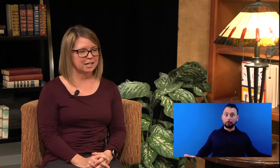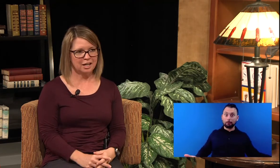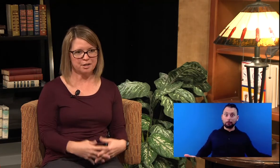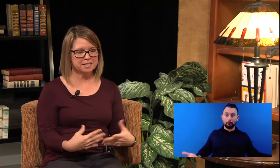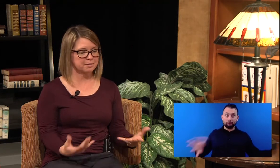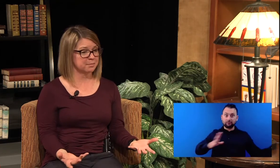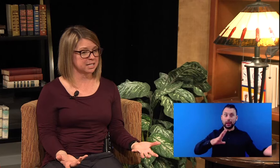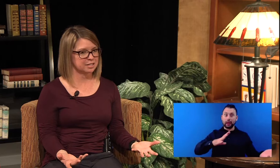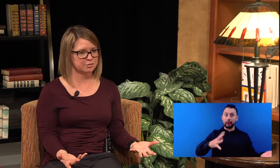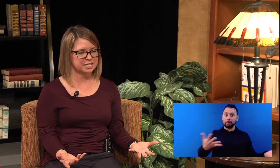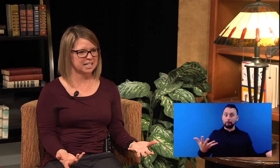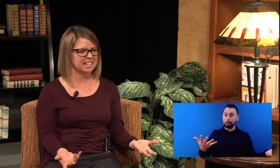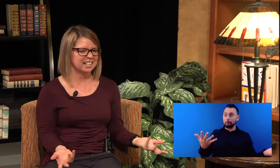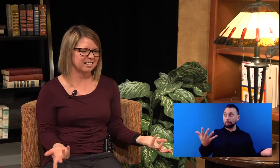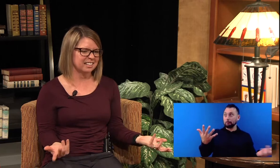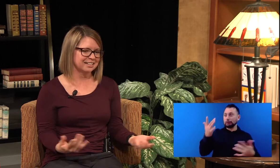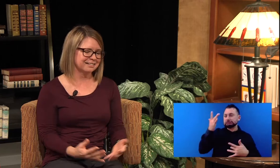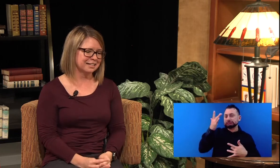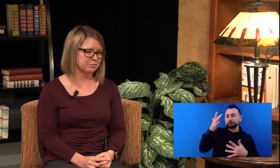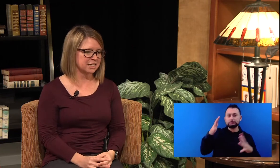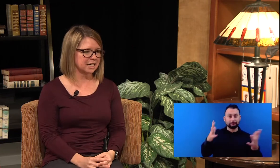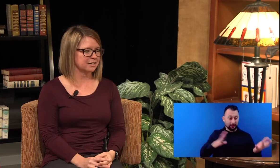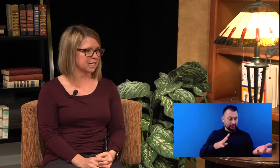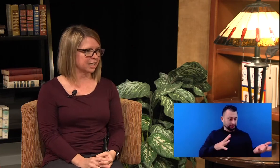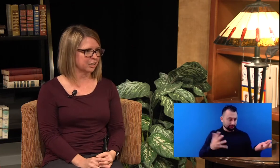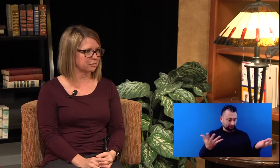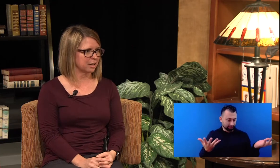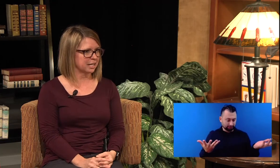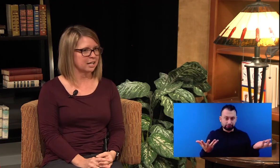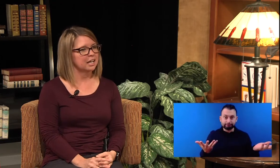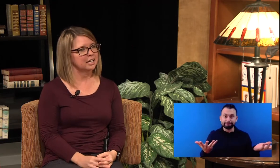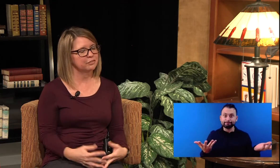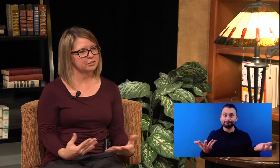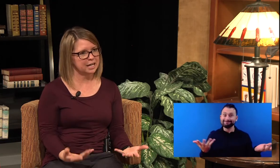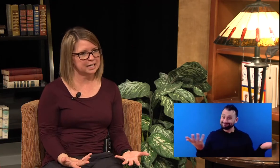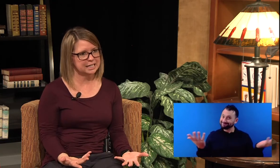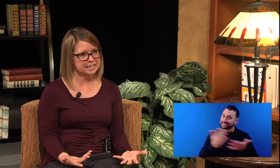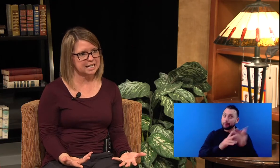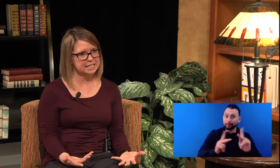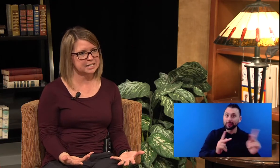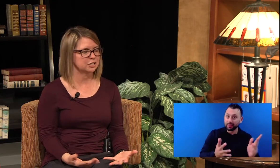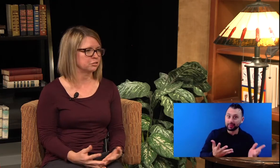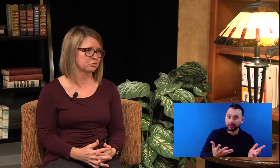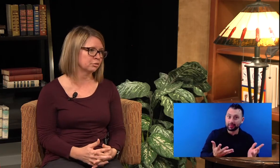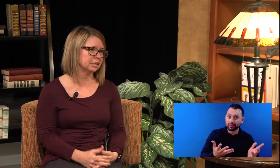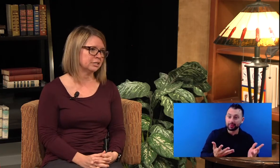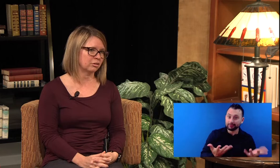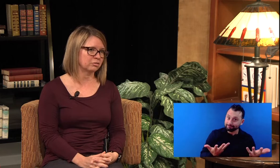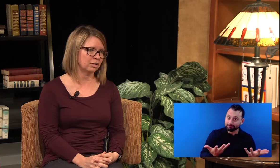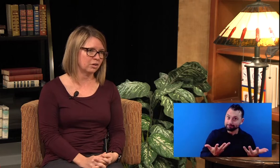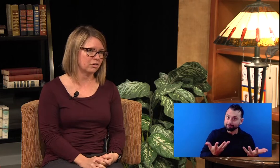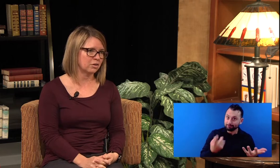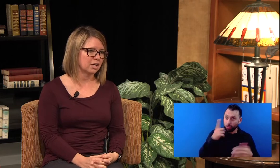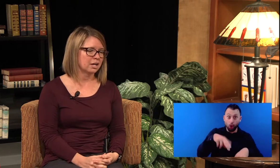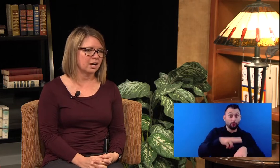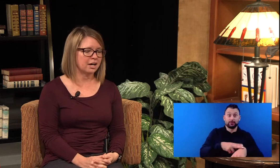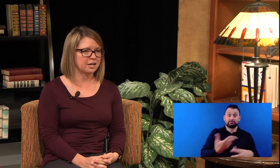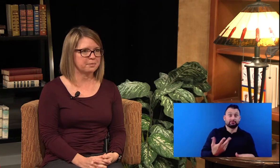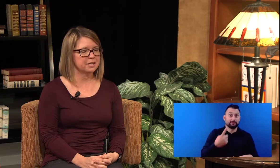um, sometimes it's so slight that you're like, uh, I'm just kind of tired. Right. And if you're not getting tested, you truly don't know. If